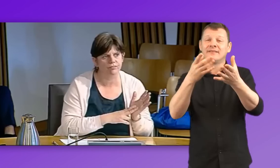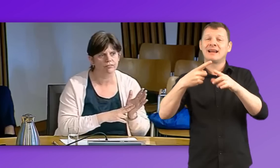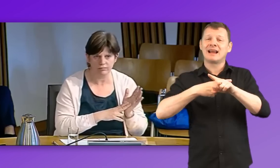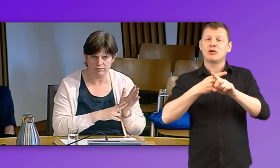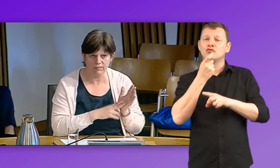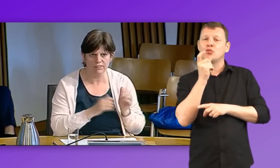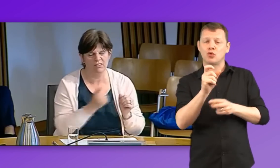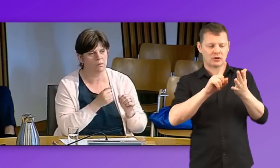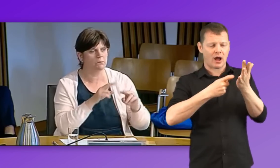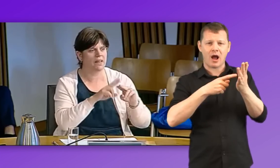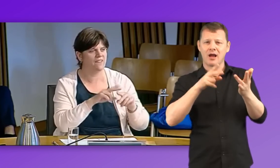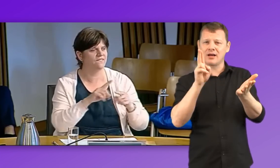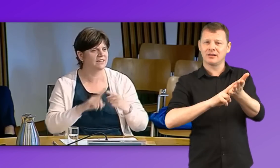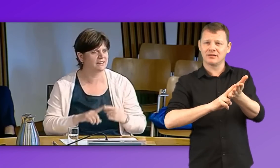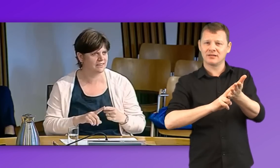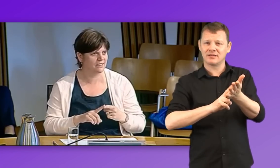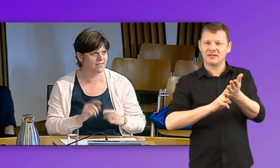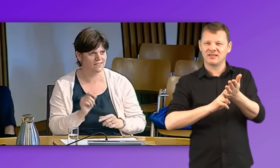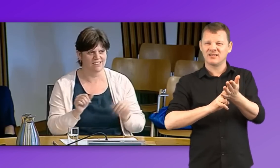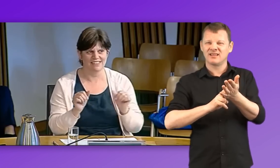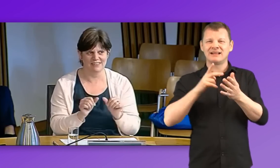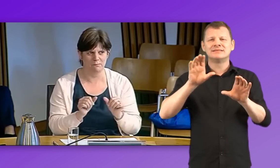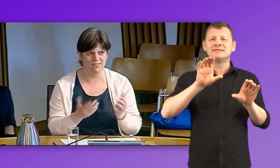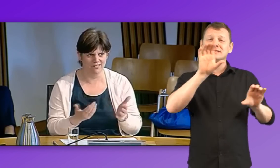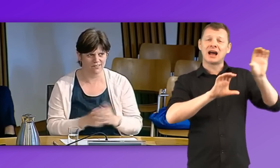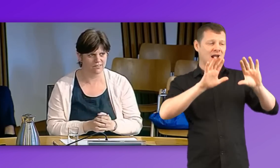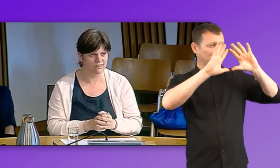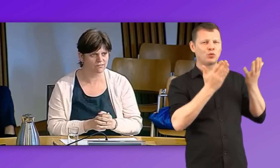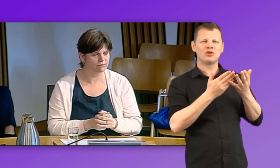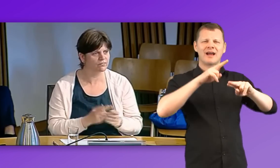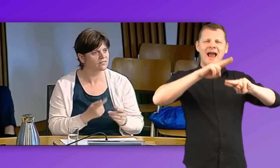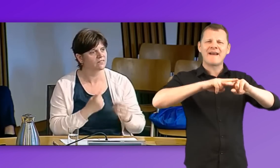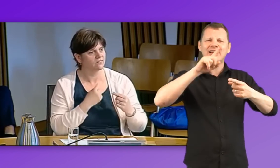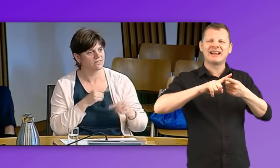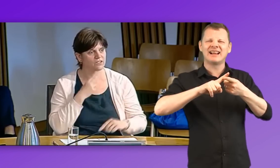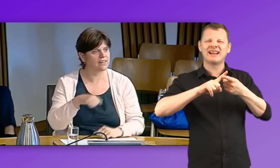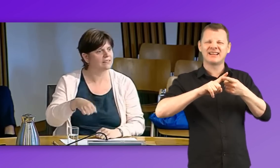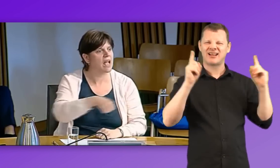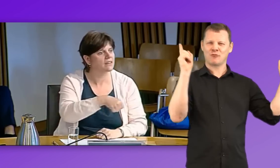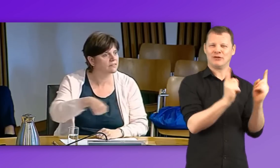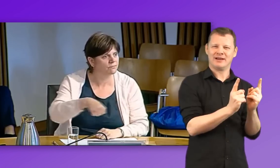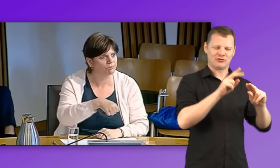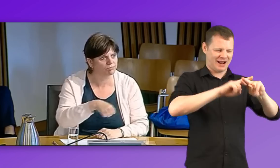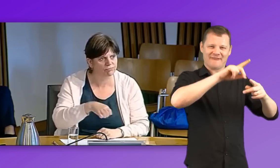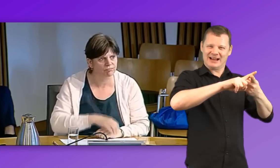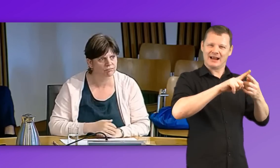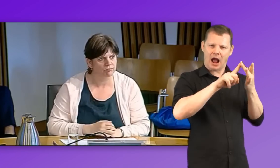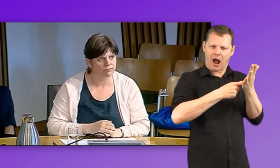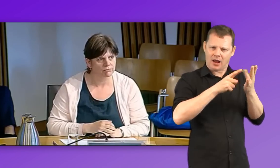iron, you know, FE in the scientific world as an abbreviation. And we've seen examples